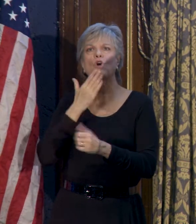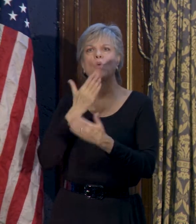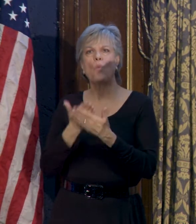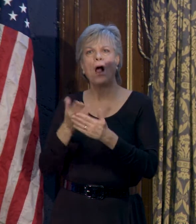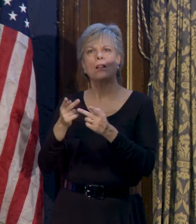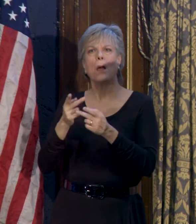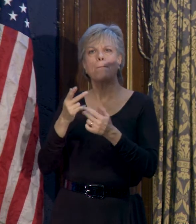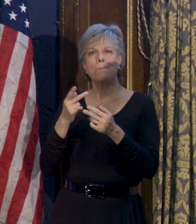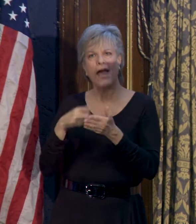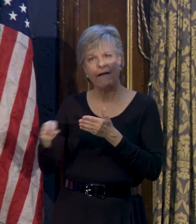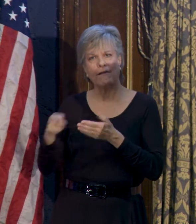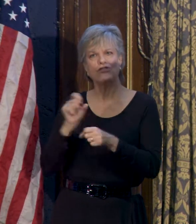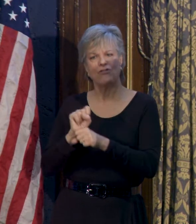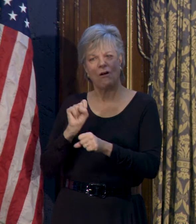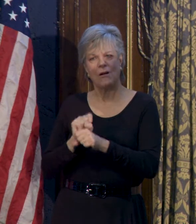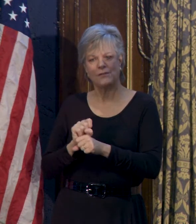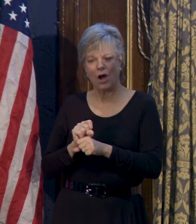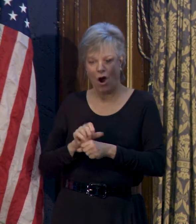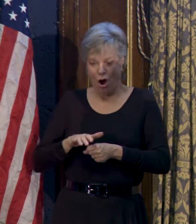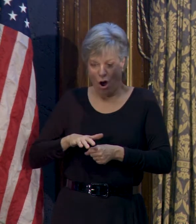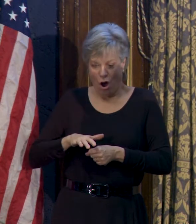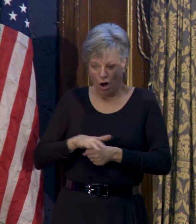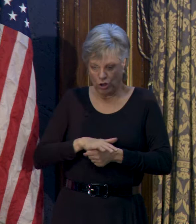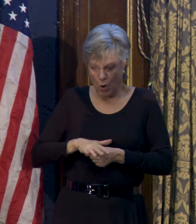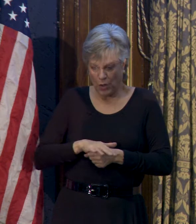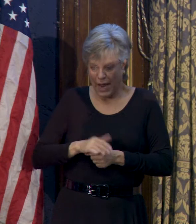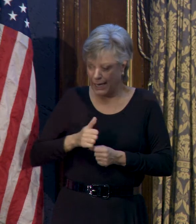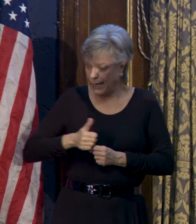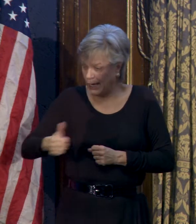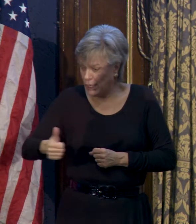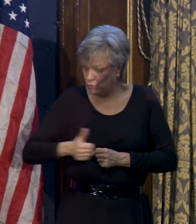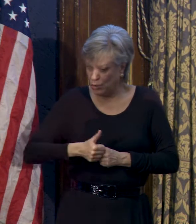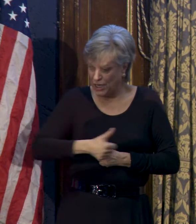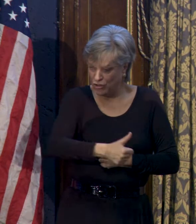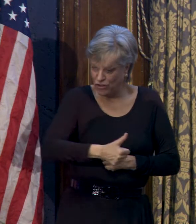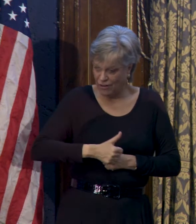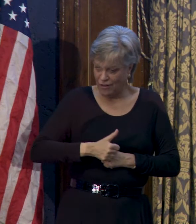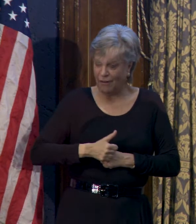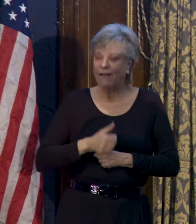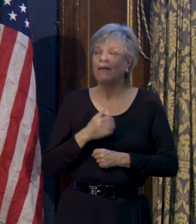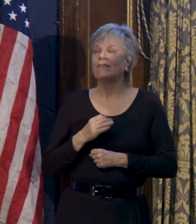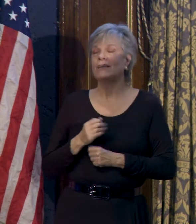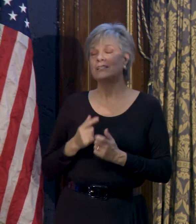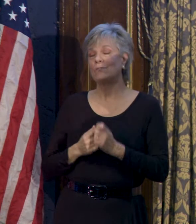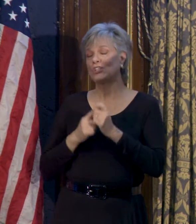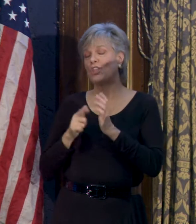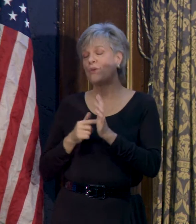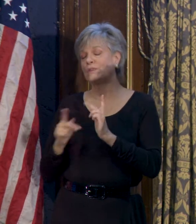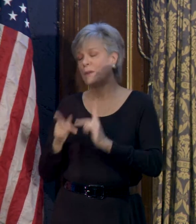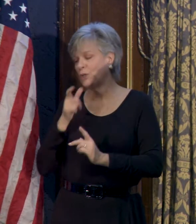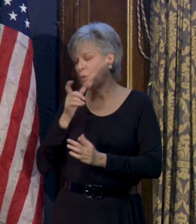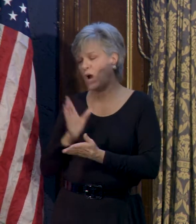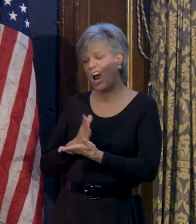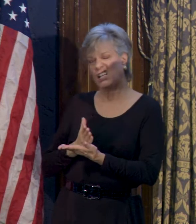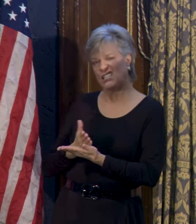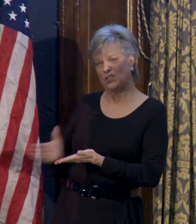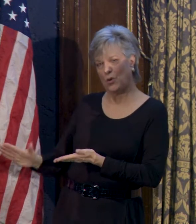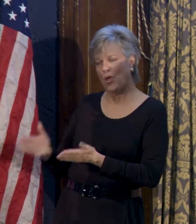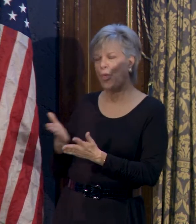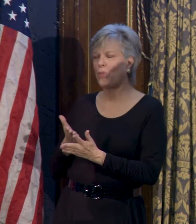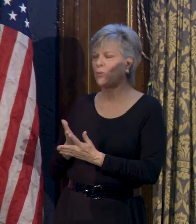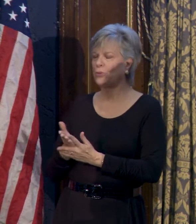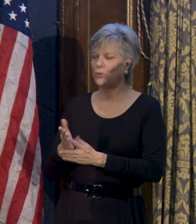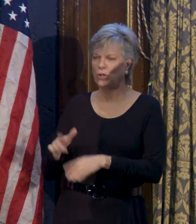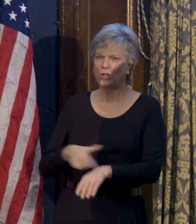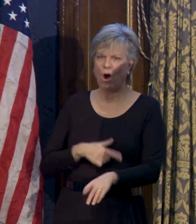the reach of our residents, especially residents who are currently excluded from employment opportunities due to long, complex